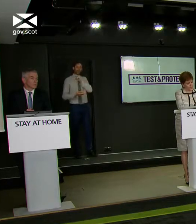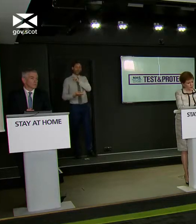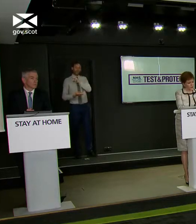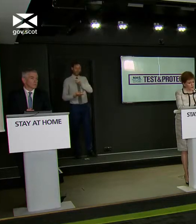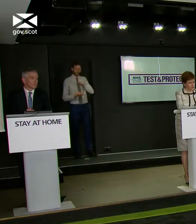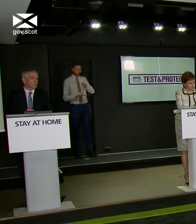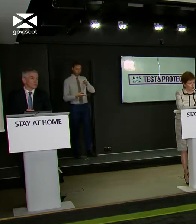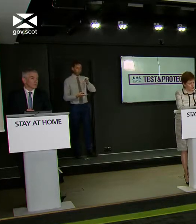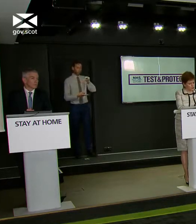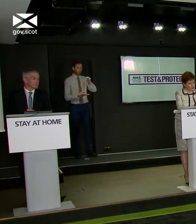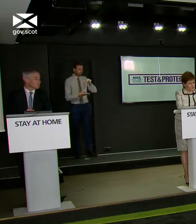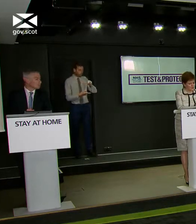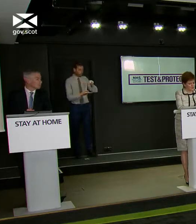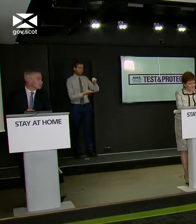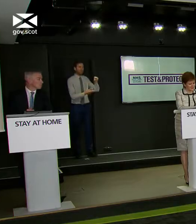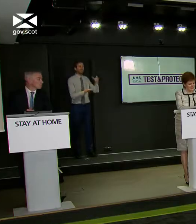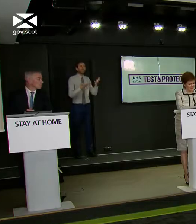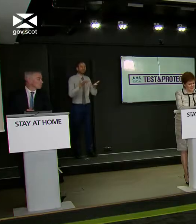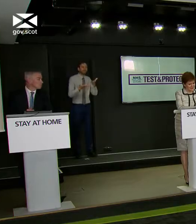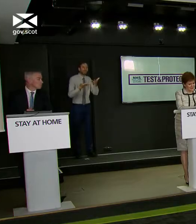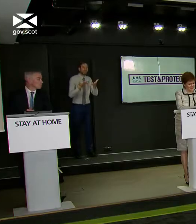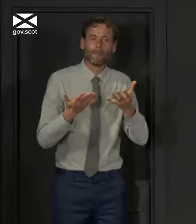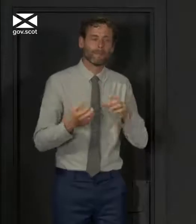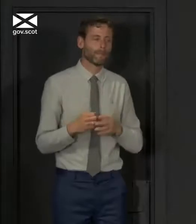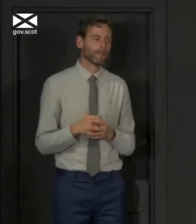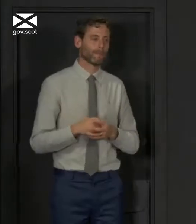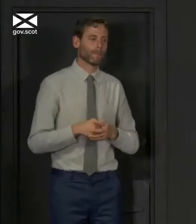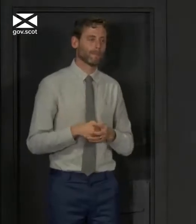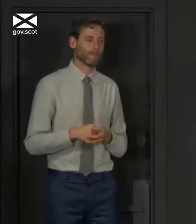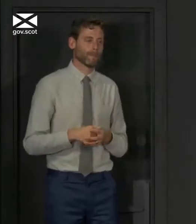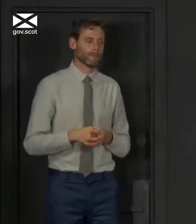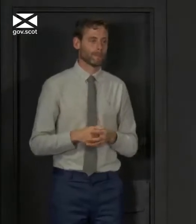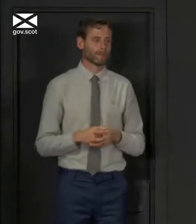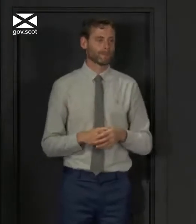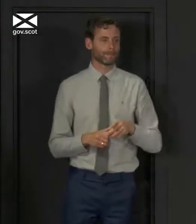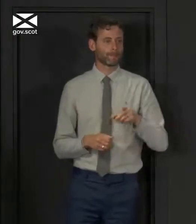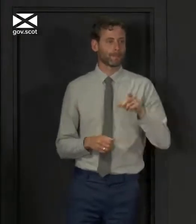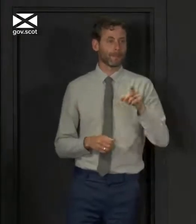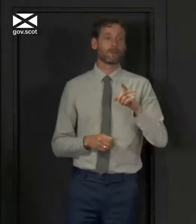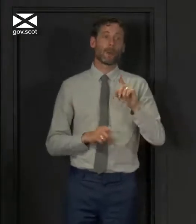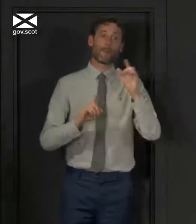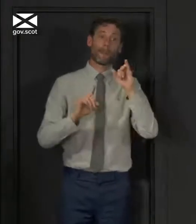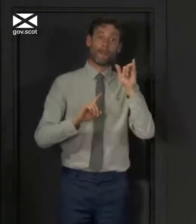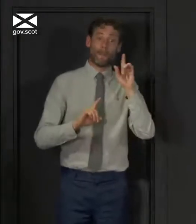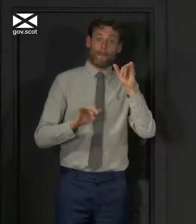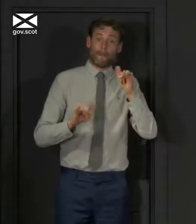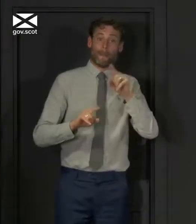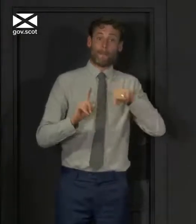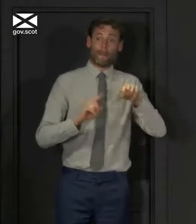Because people might start freaking out if the numbers go back up. That being a technical term, I assume.